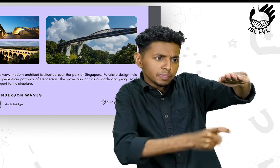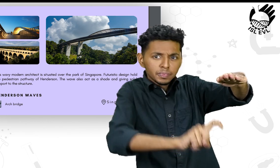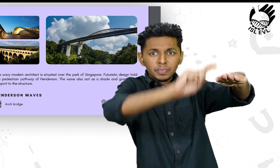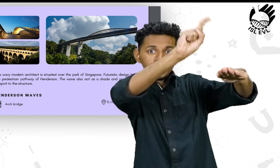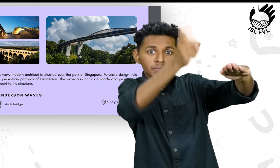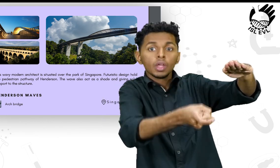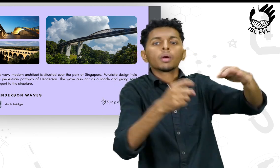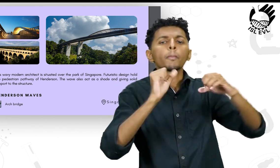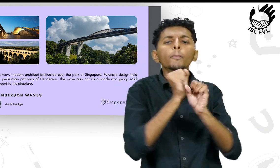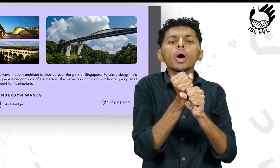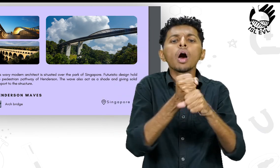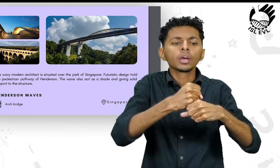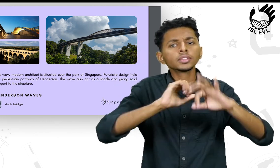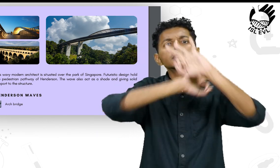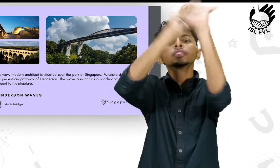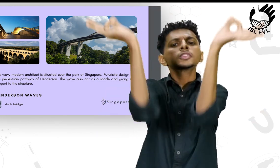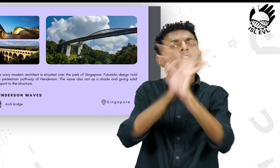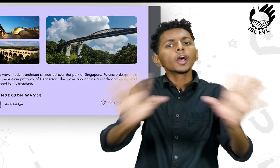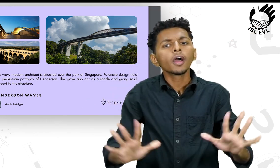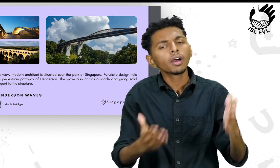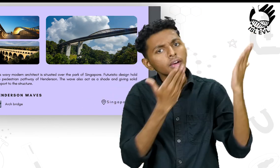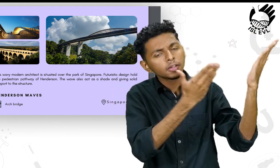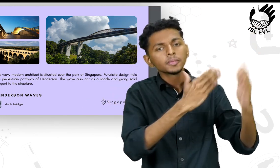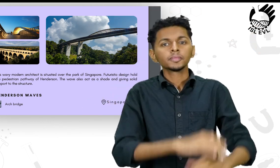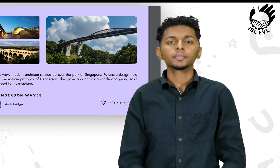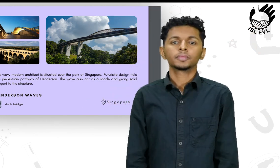of Henderson.